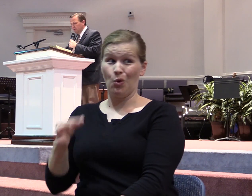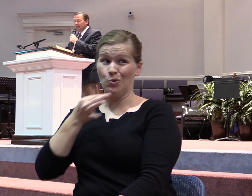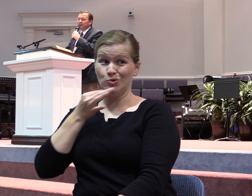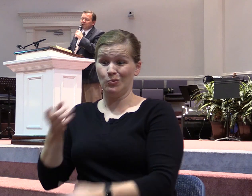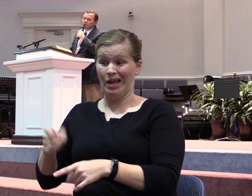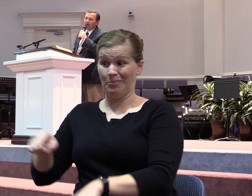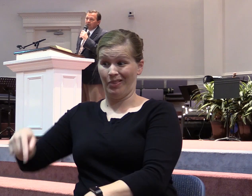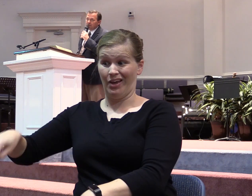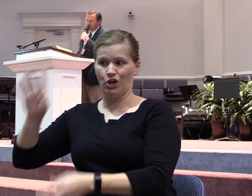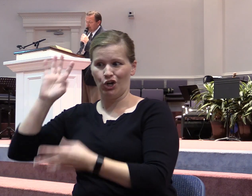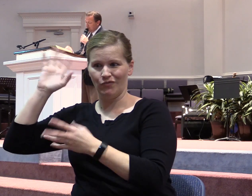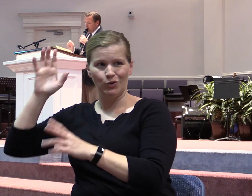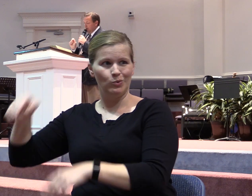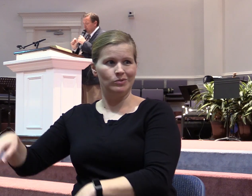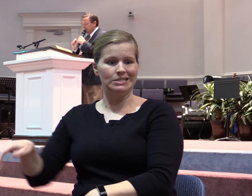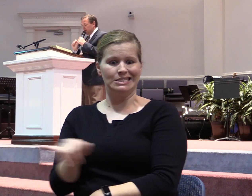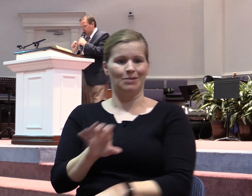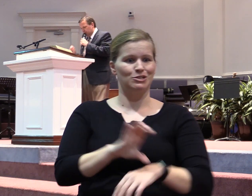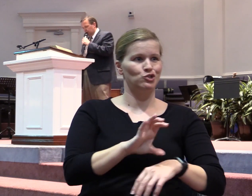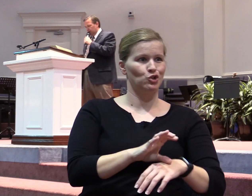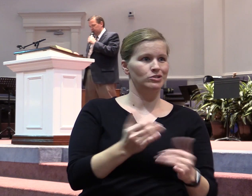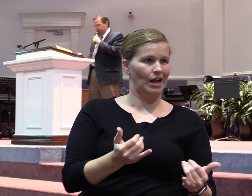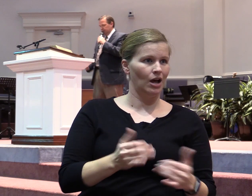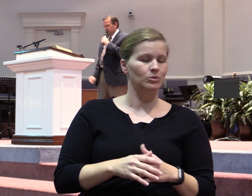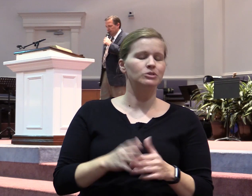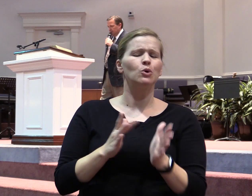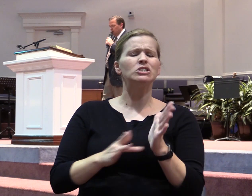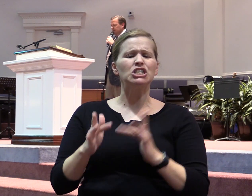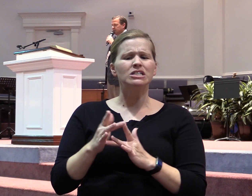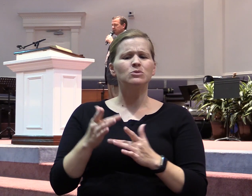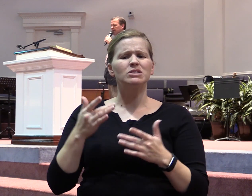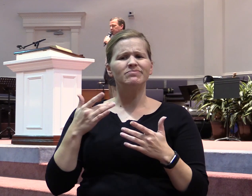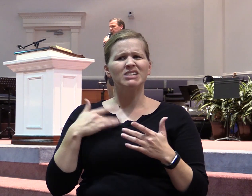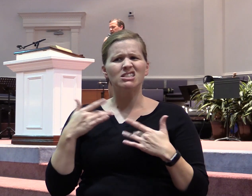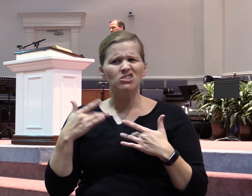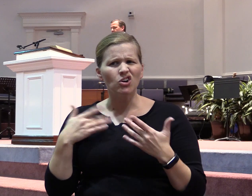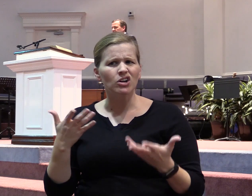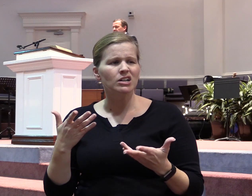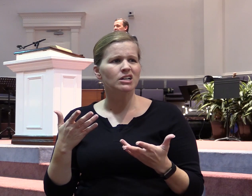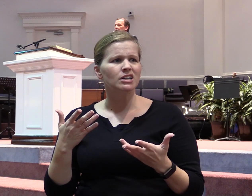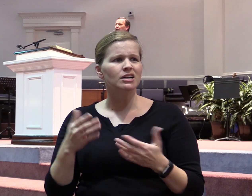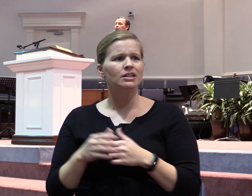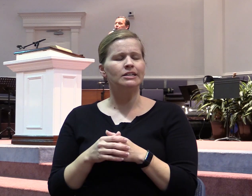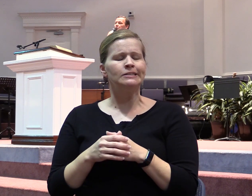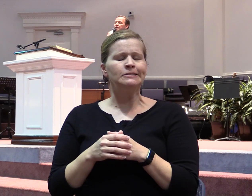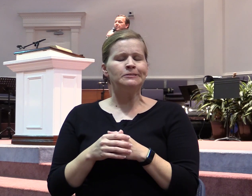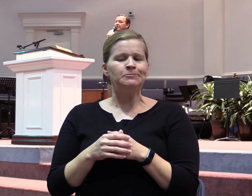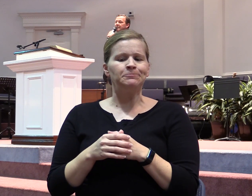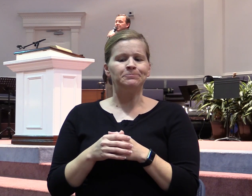This is why I believe Jesus was concerned when His disciples started trying to figure out who was His